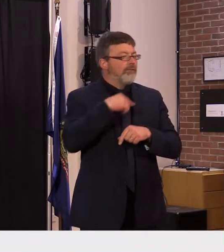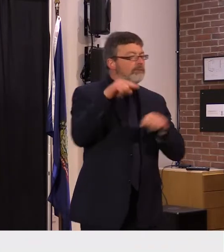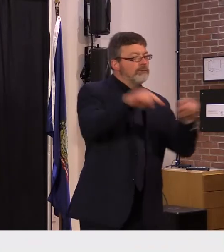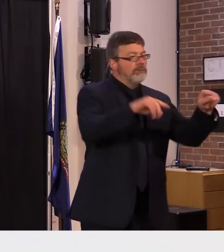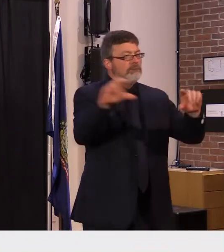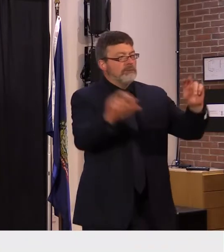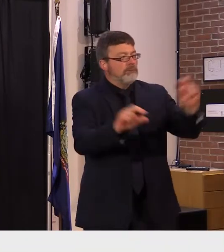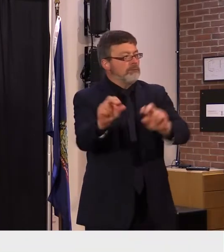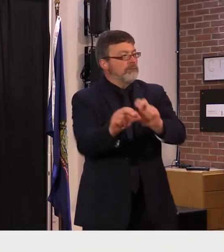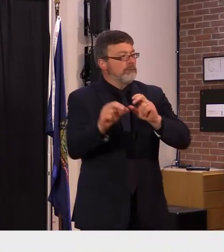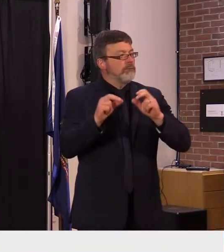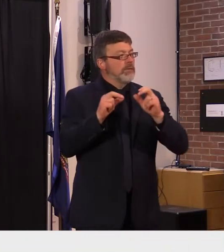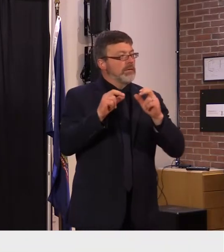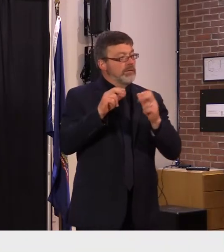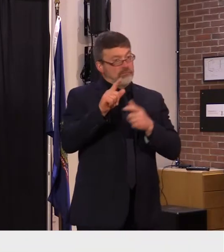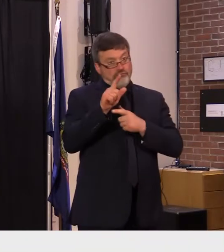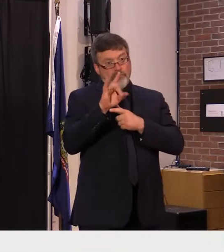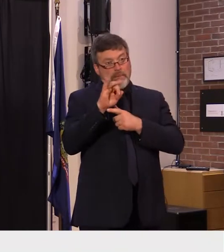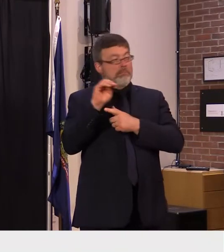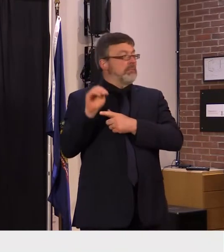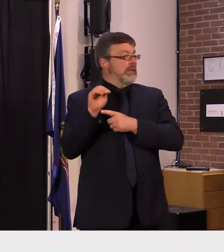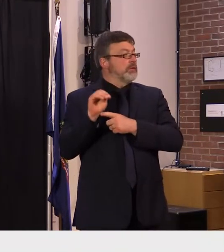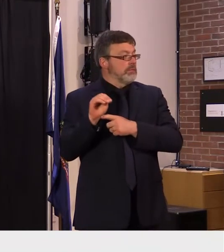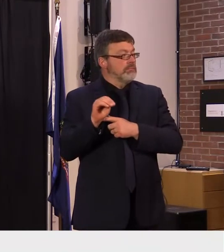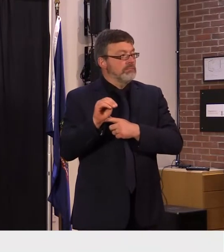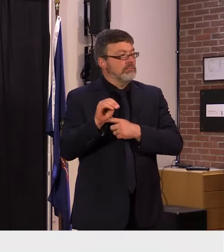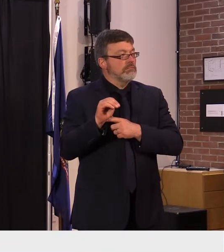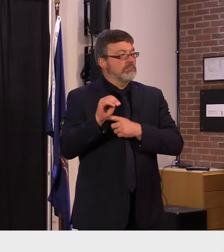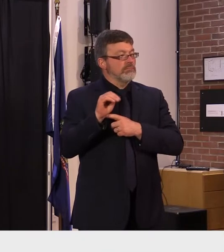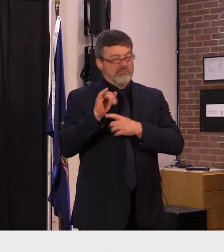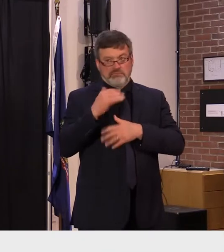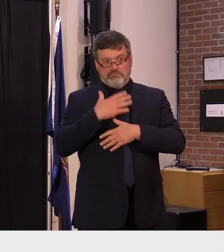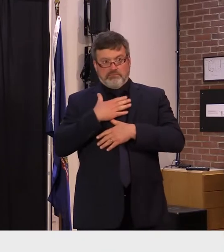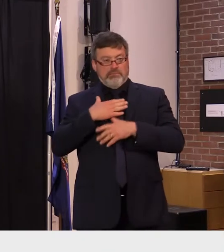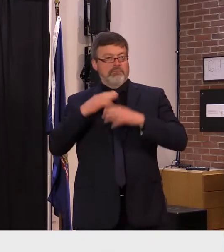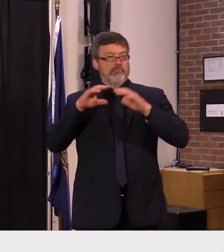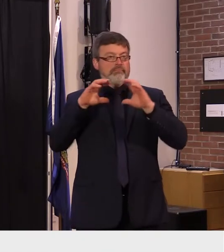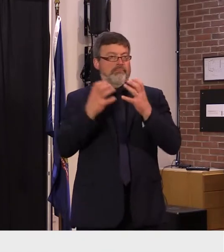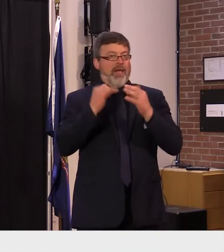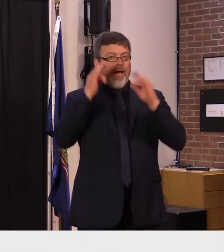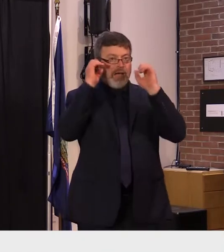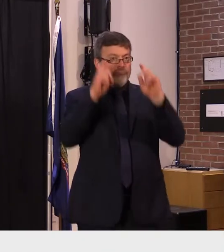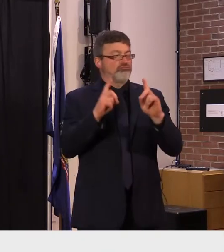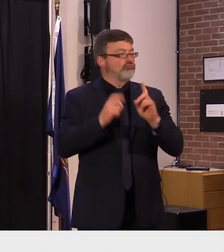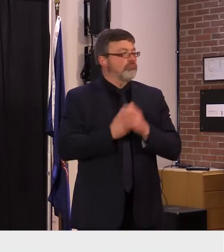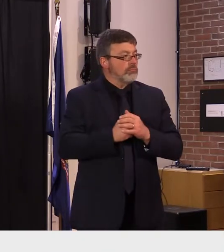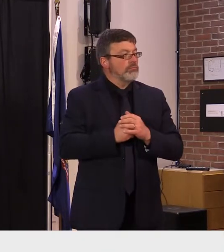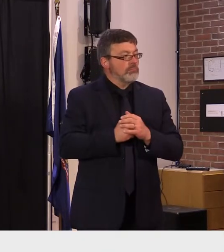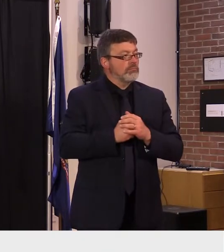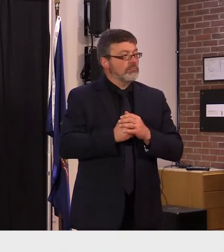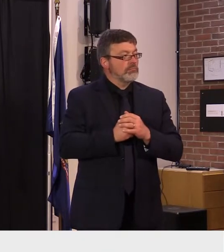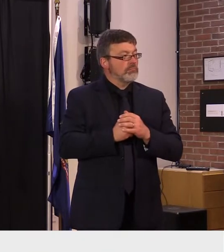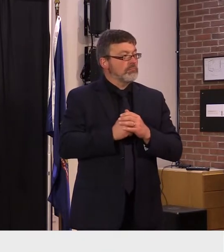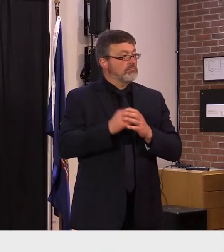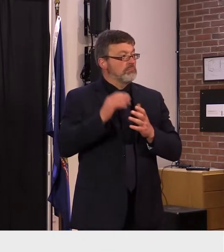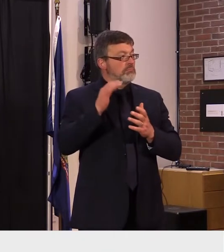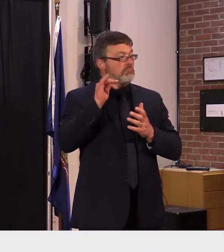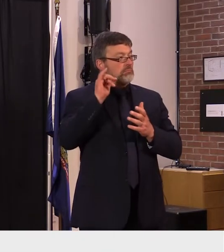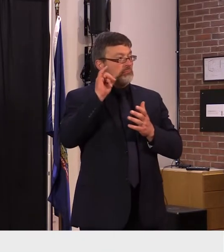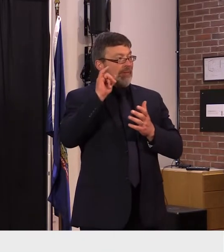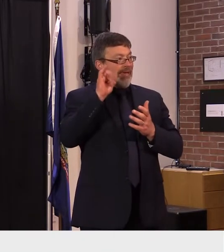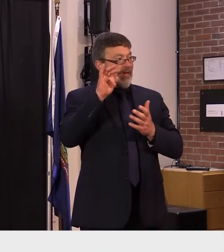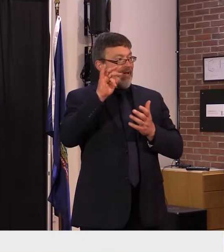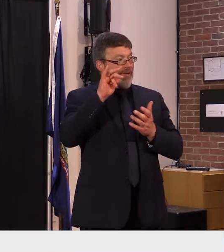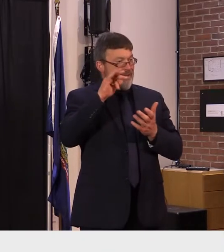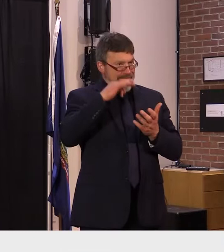goes to the state agency of education and the remaining 90 goes directly to the school districts so